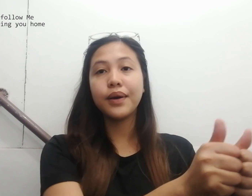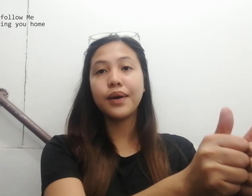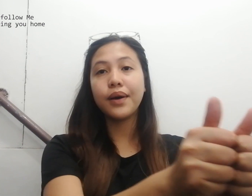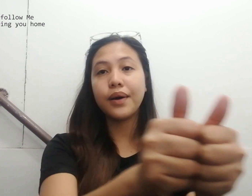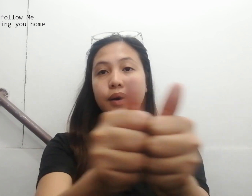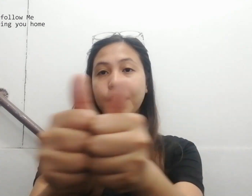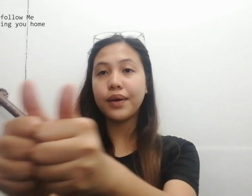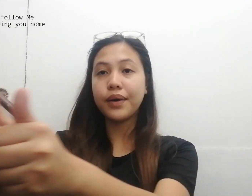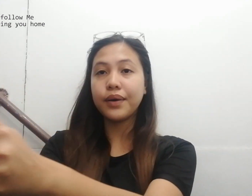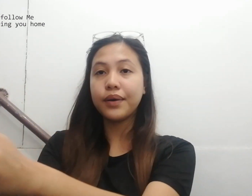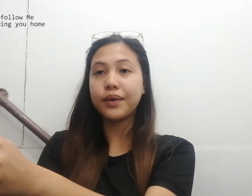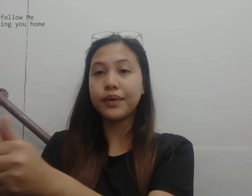home. Come